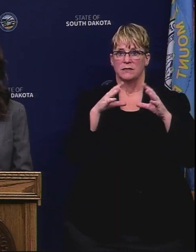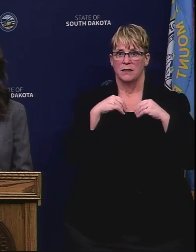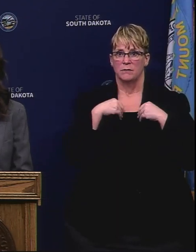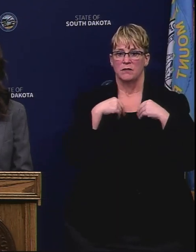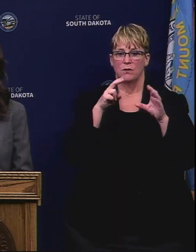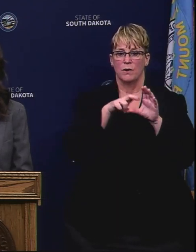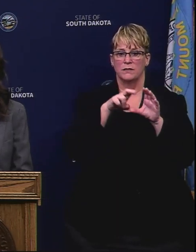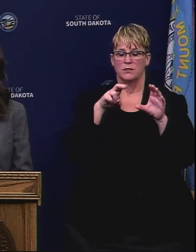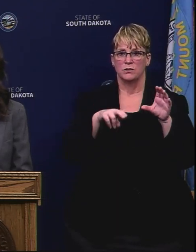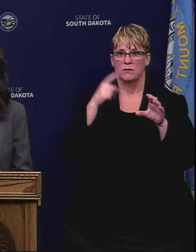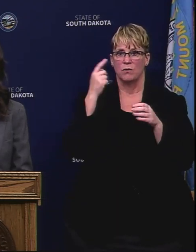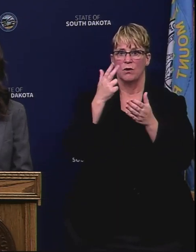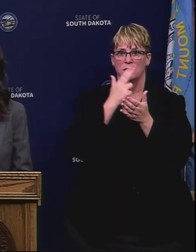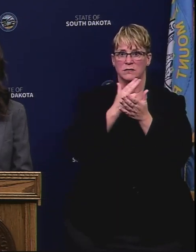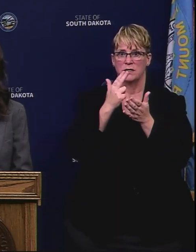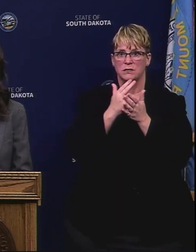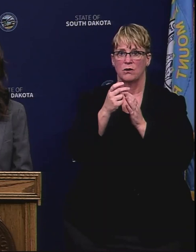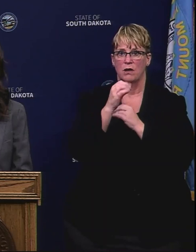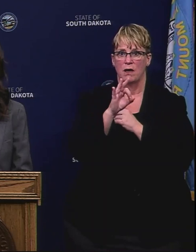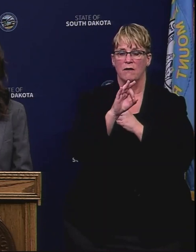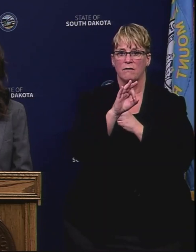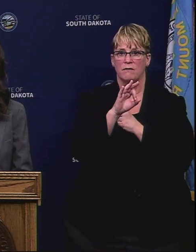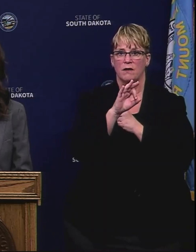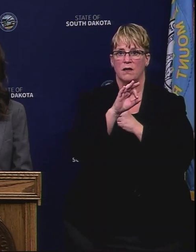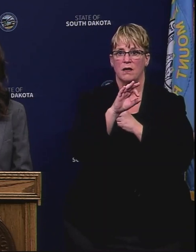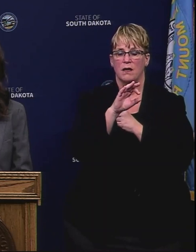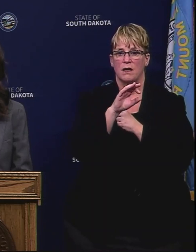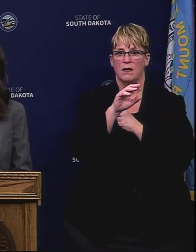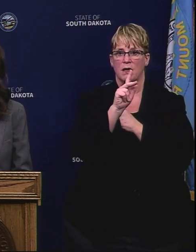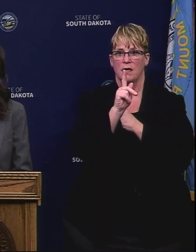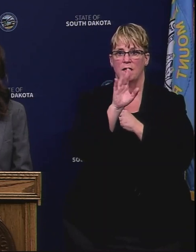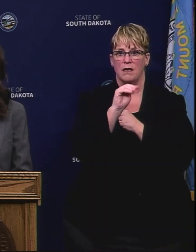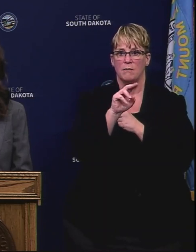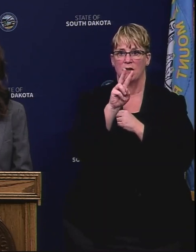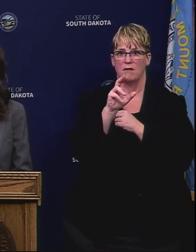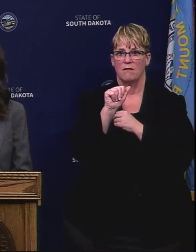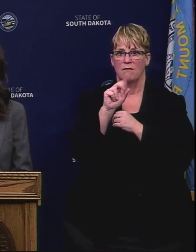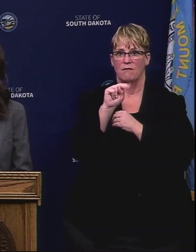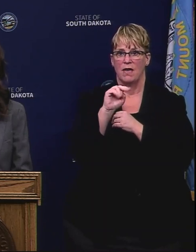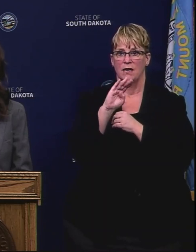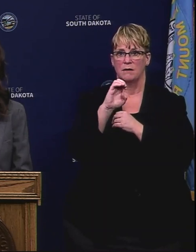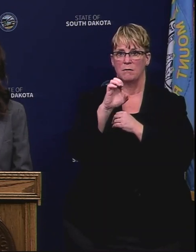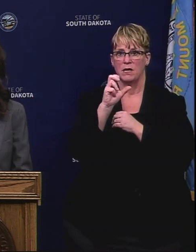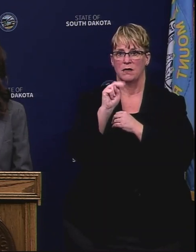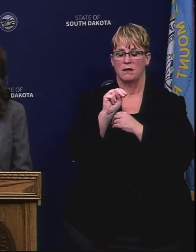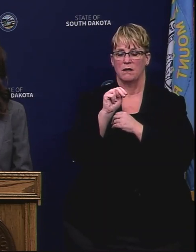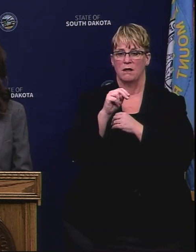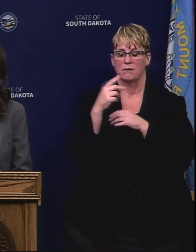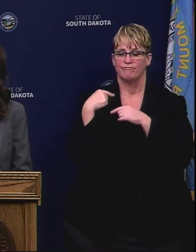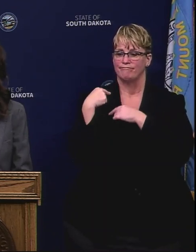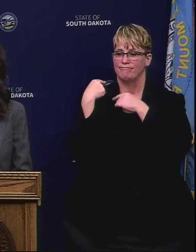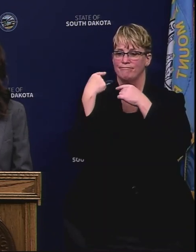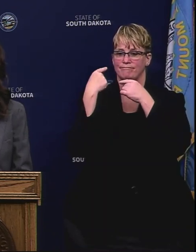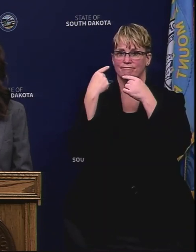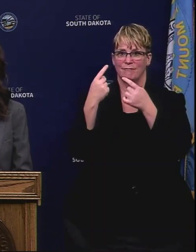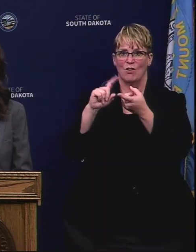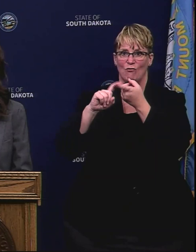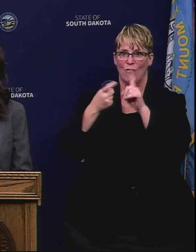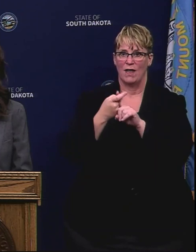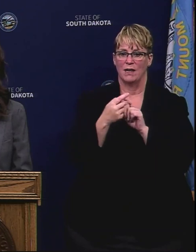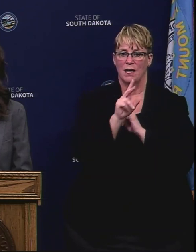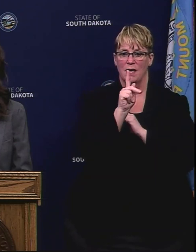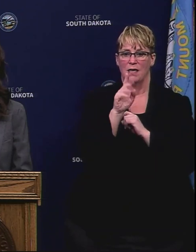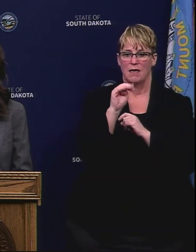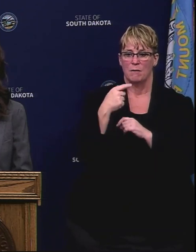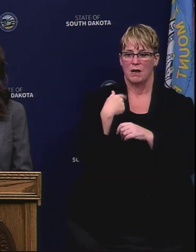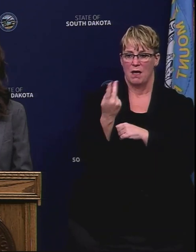resignation of the Secretary of Agriculture, Kim Vanneman, who's been a longtime friend of mine. She and I have